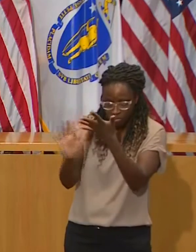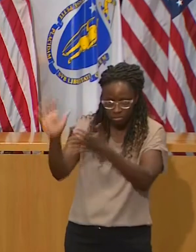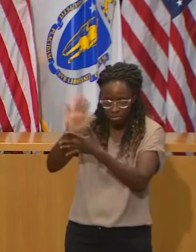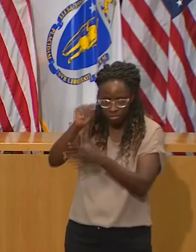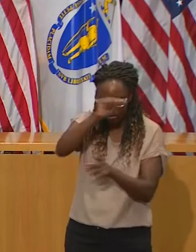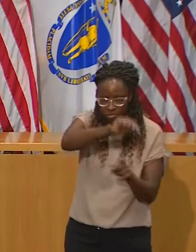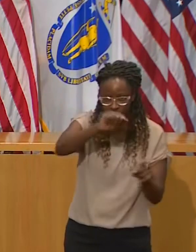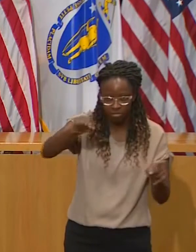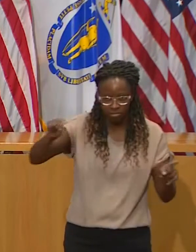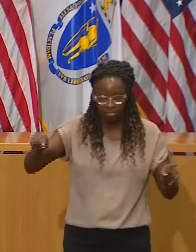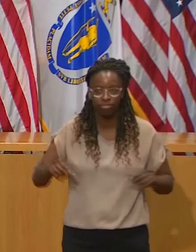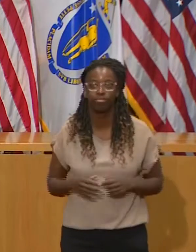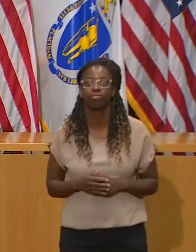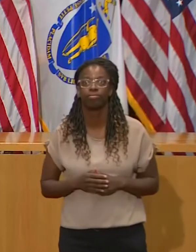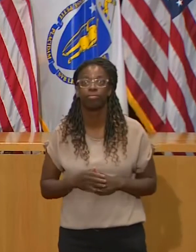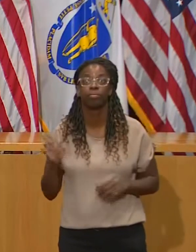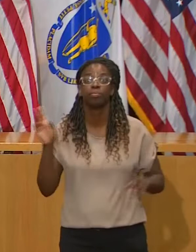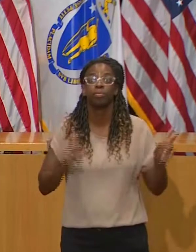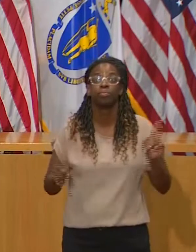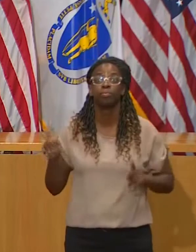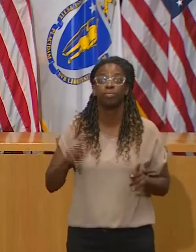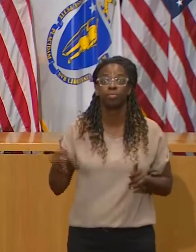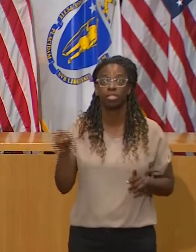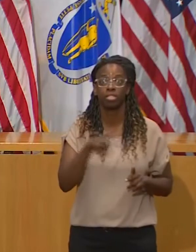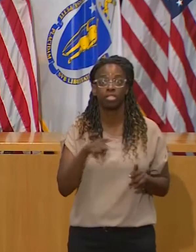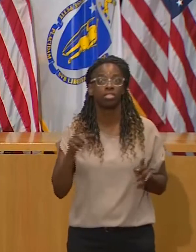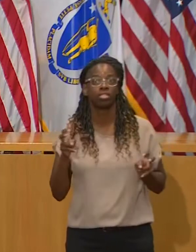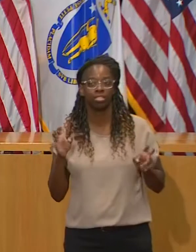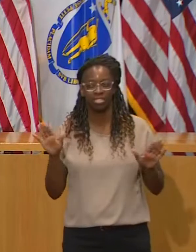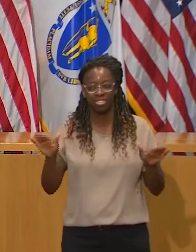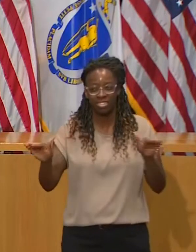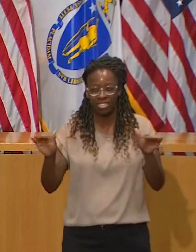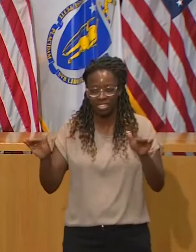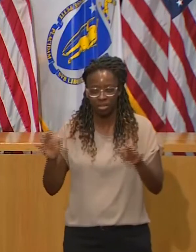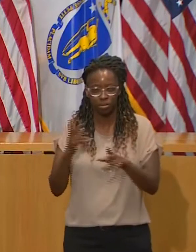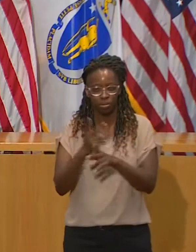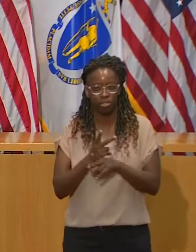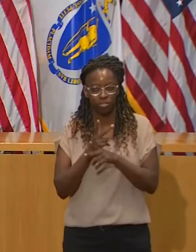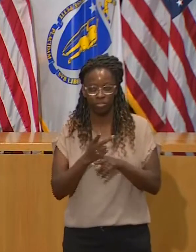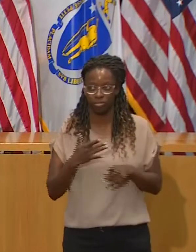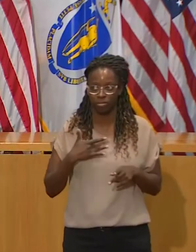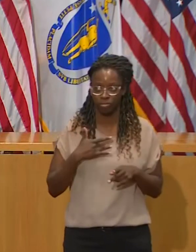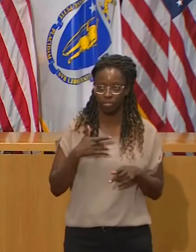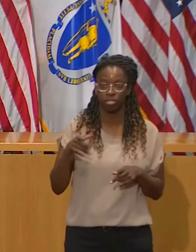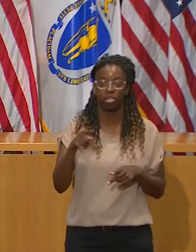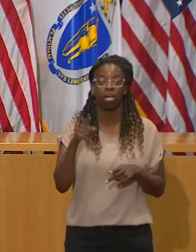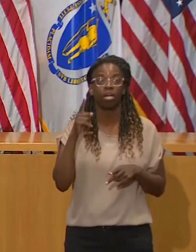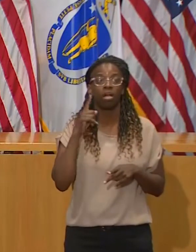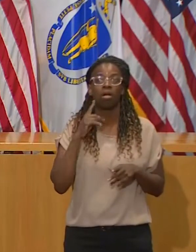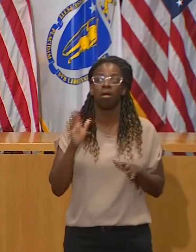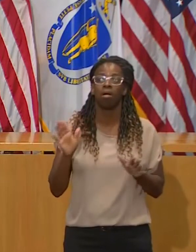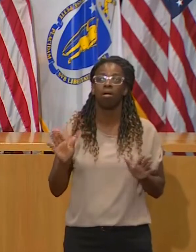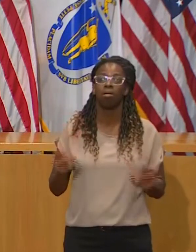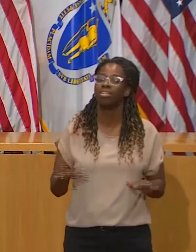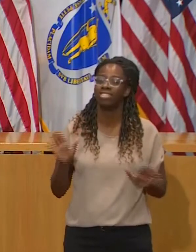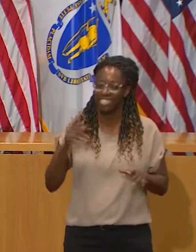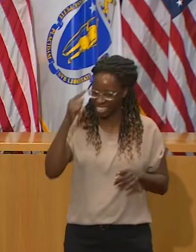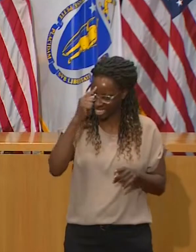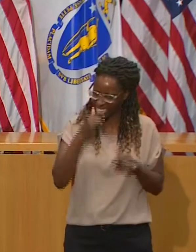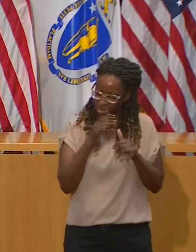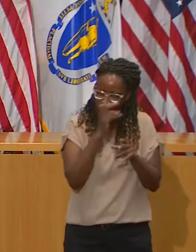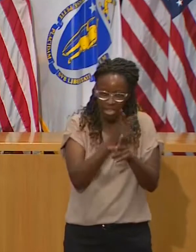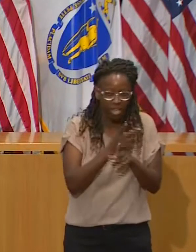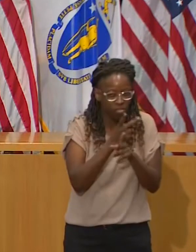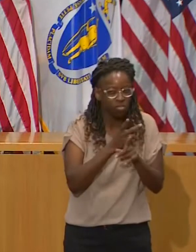all that preparation and all that sacrifice that we've made to bring our numbers down won't be